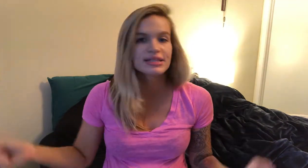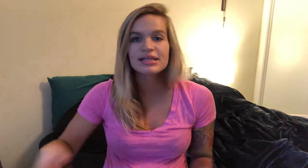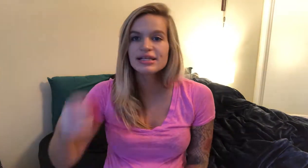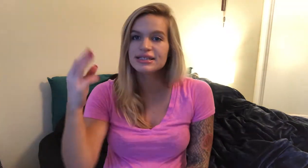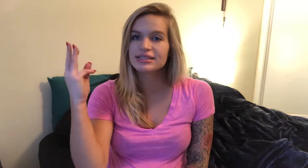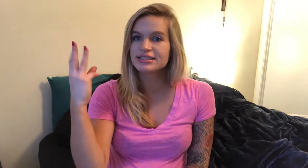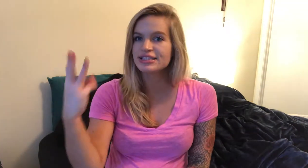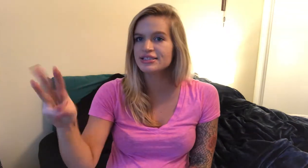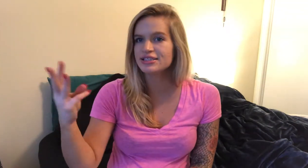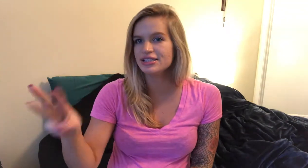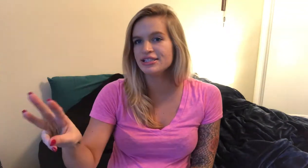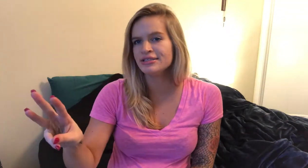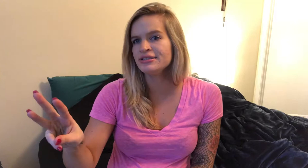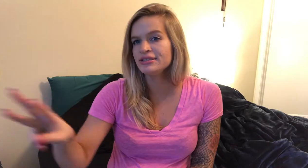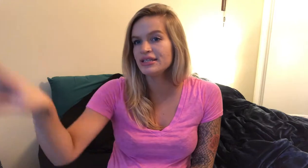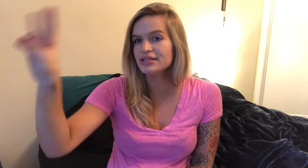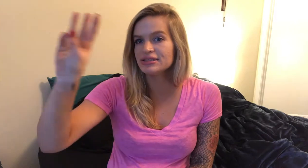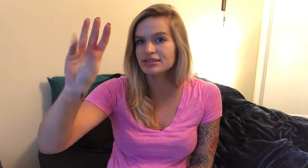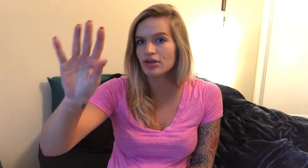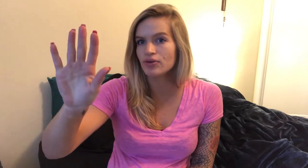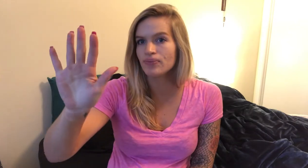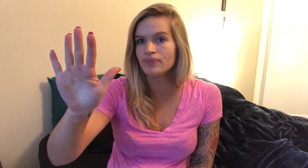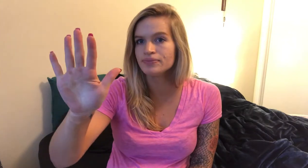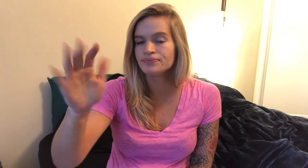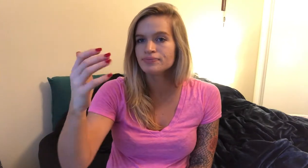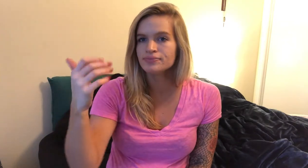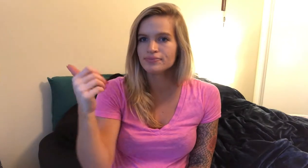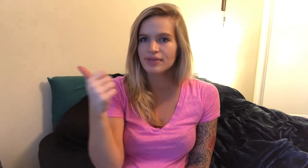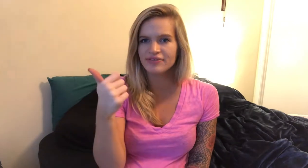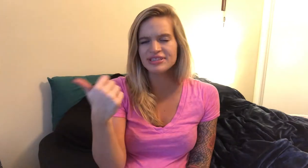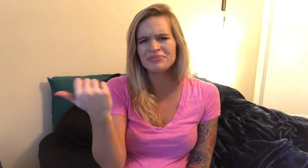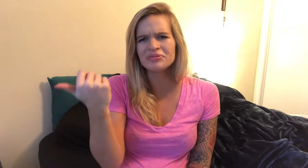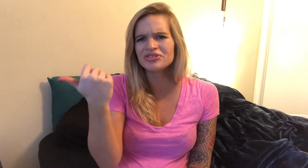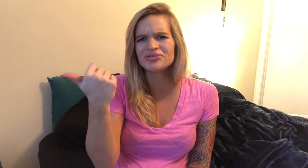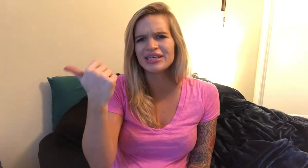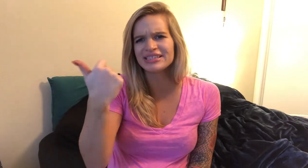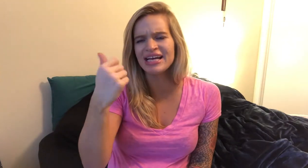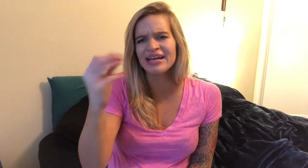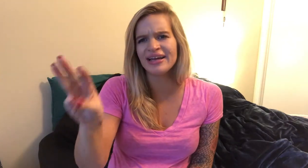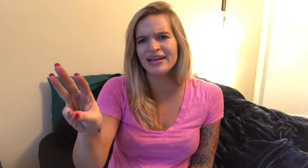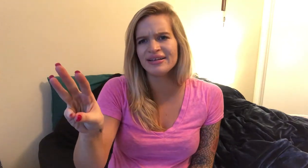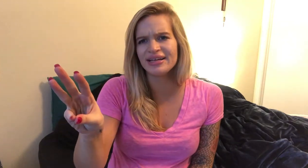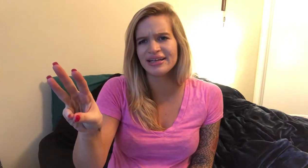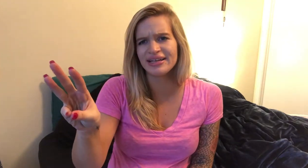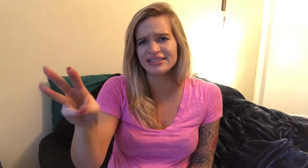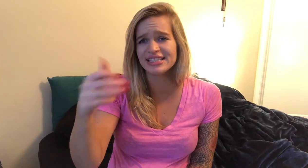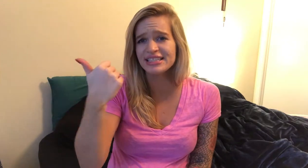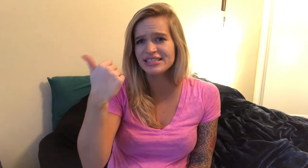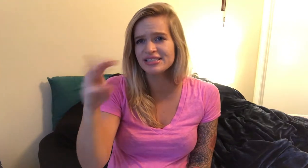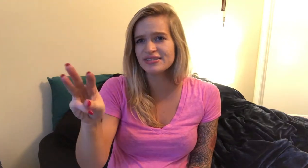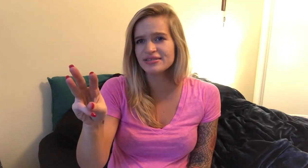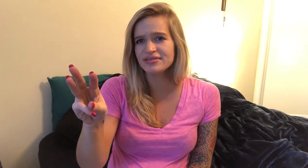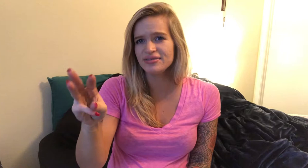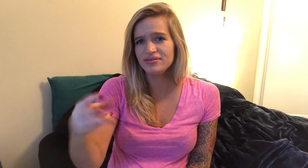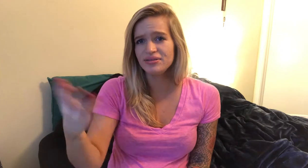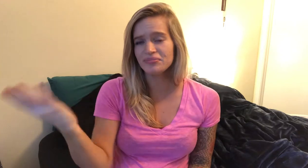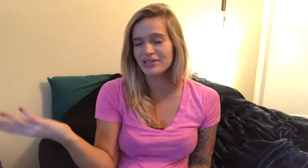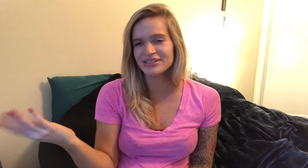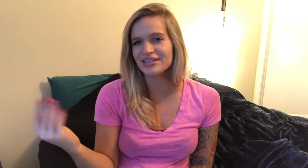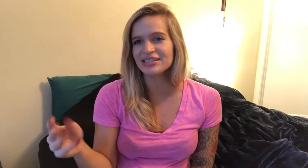sixteen so I've seen people do like ten and then a six but it's a lot